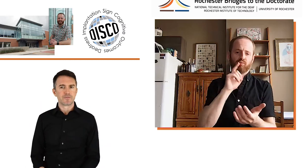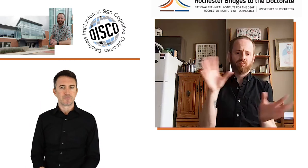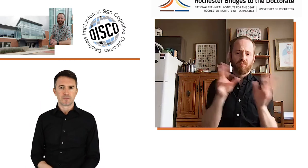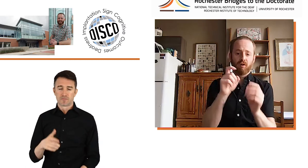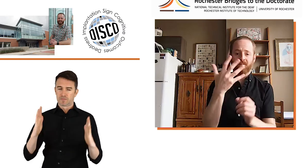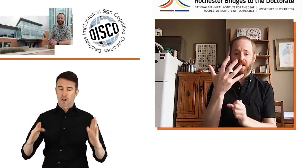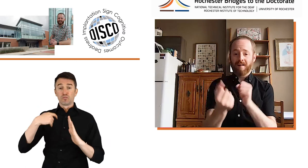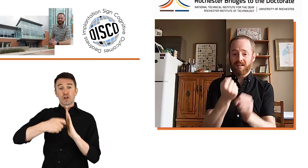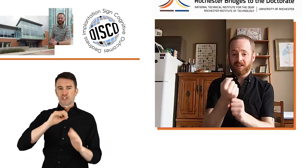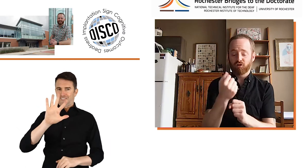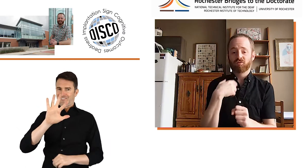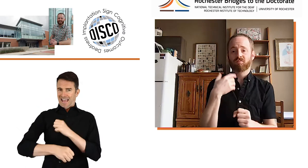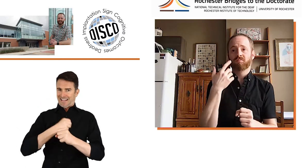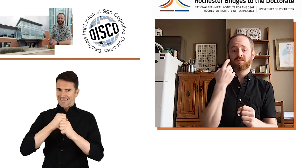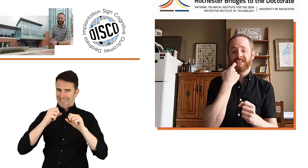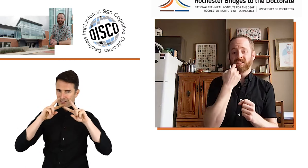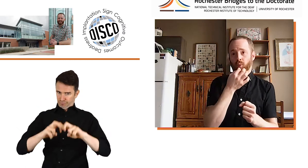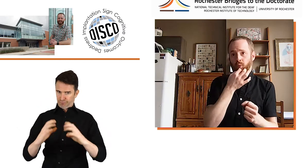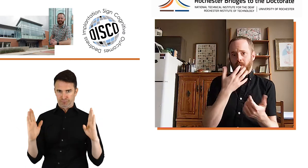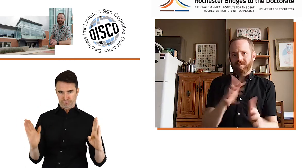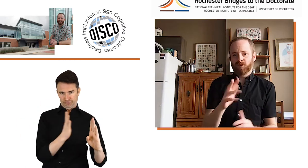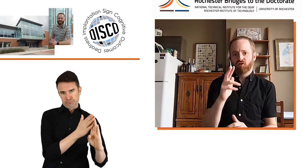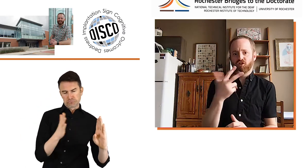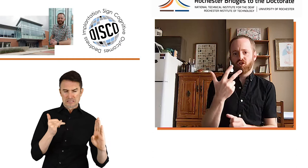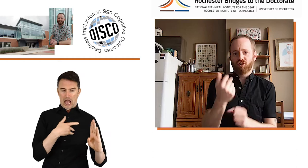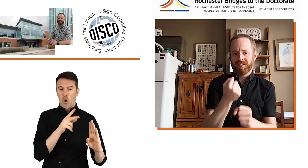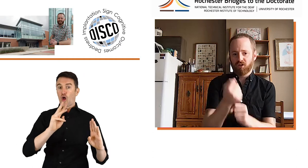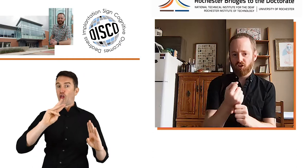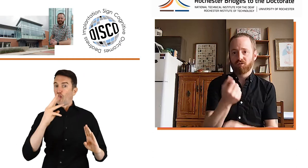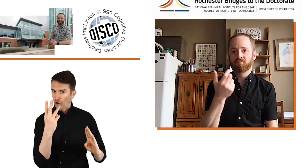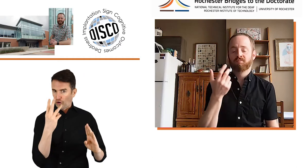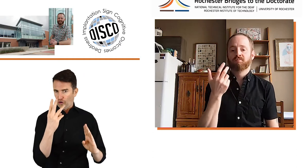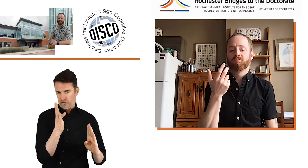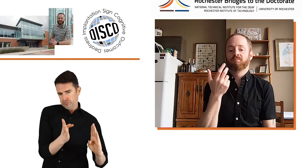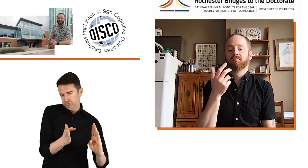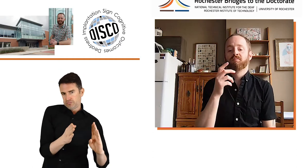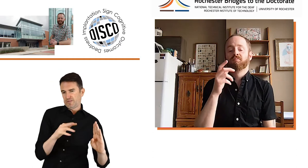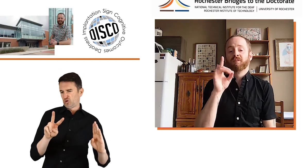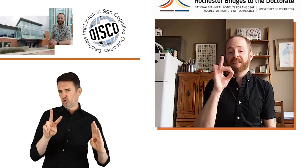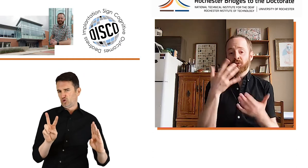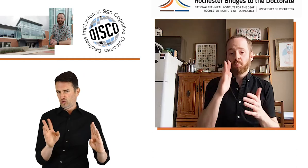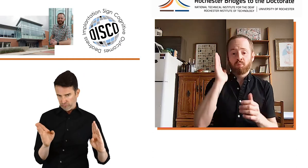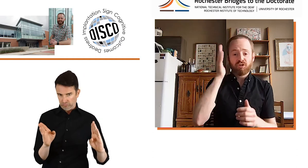So right now, this is a five-year grant in total, and we just completed our third year of the grant.